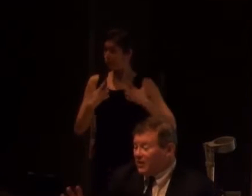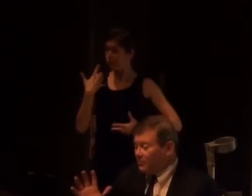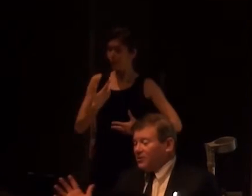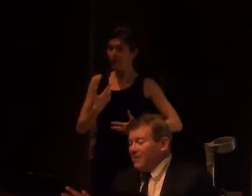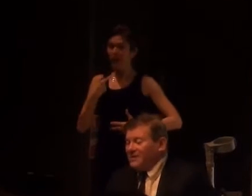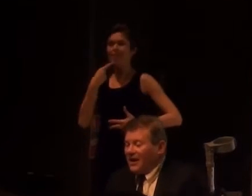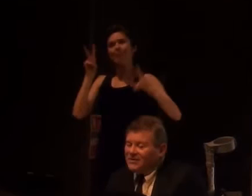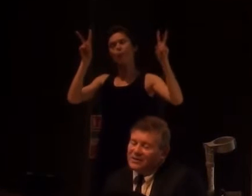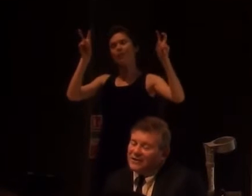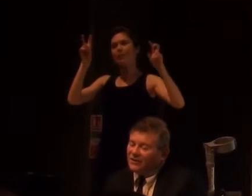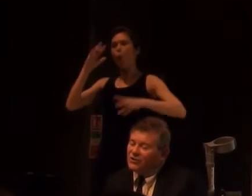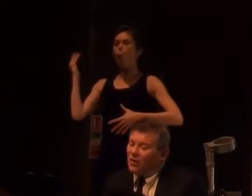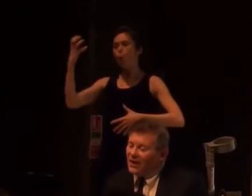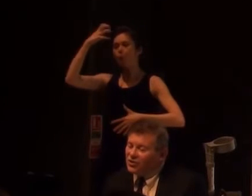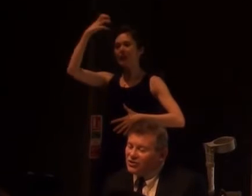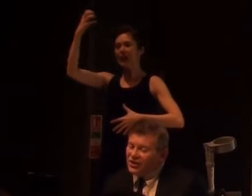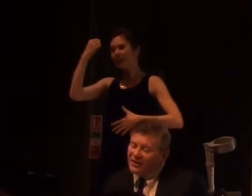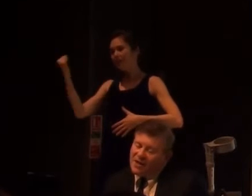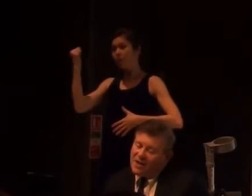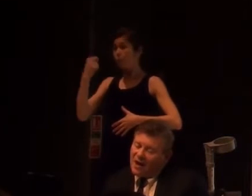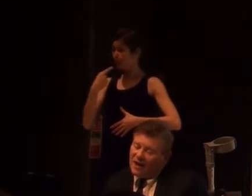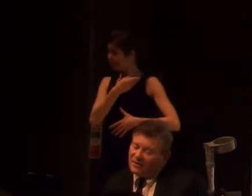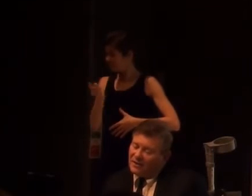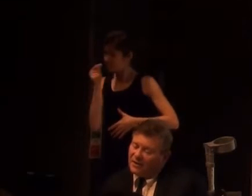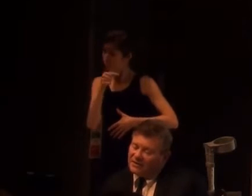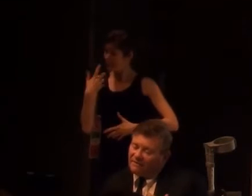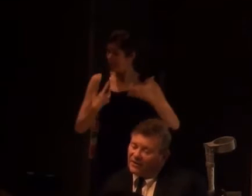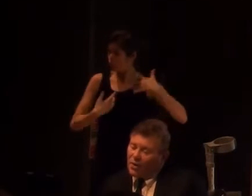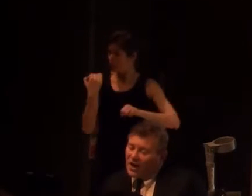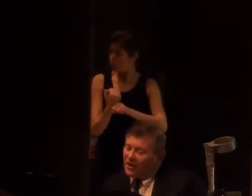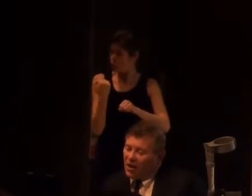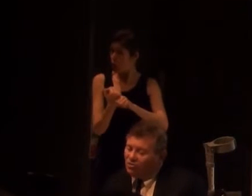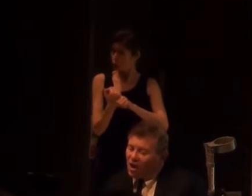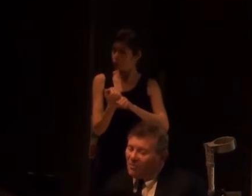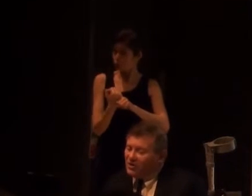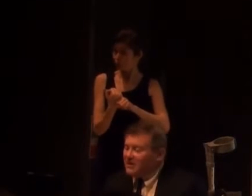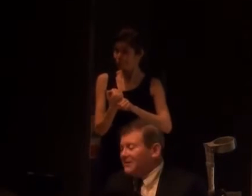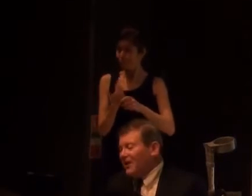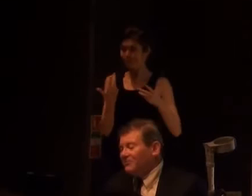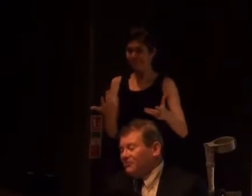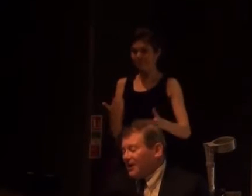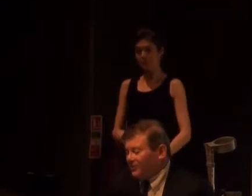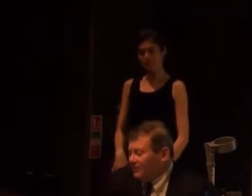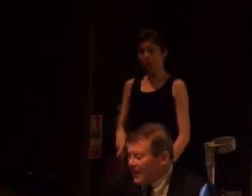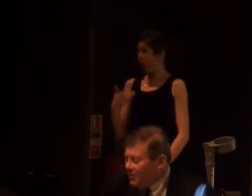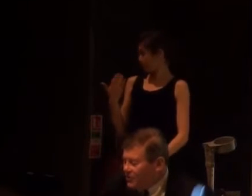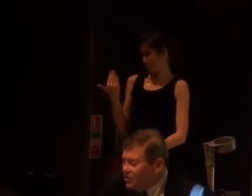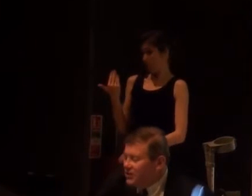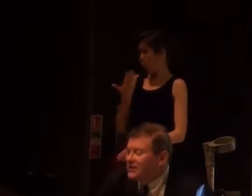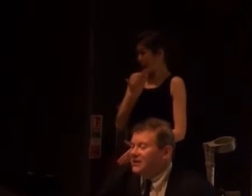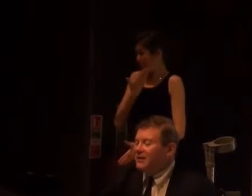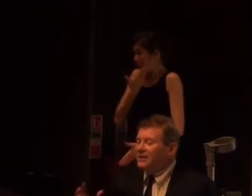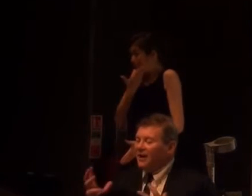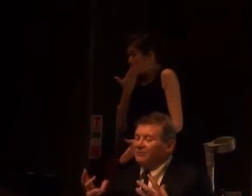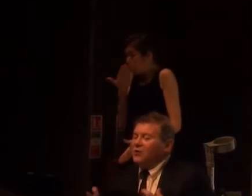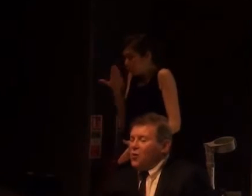fools, and I would commend that as something that's quite interesting. And something where no drama has been developed around all of that, but which